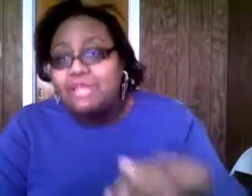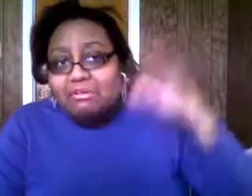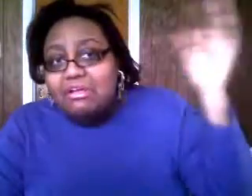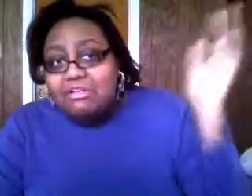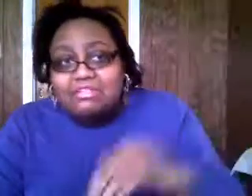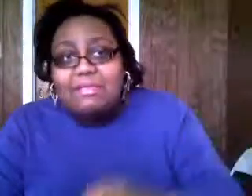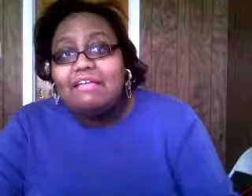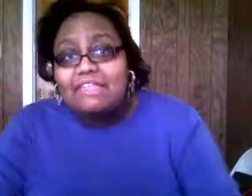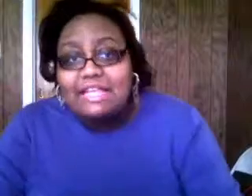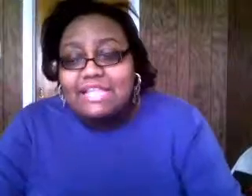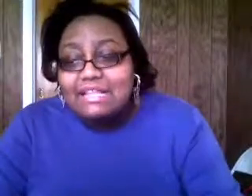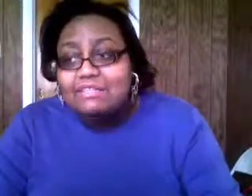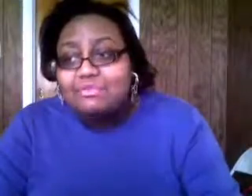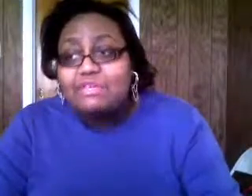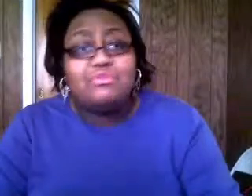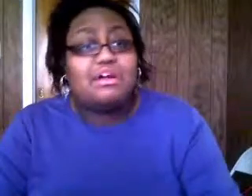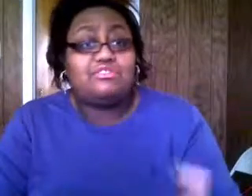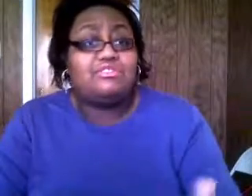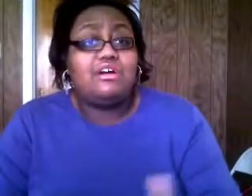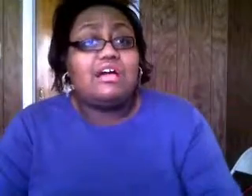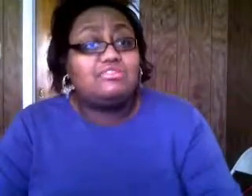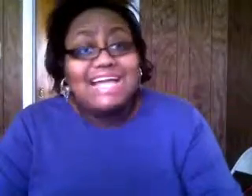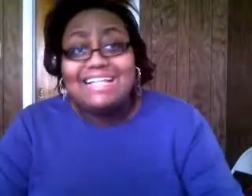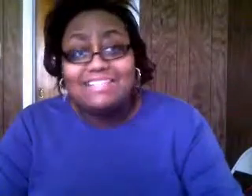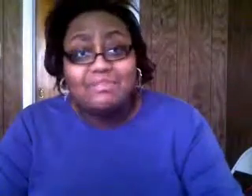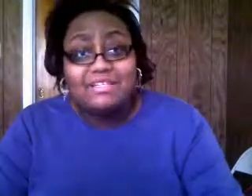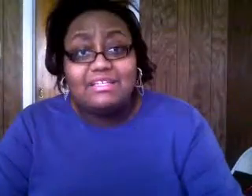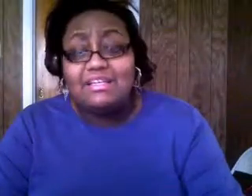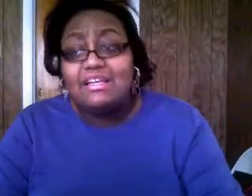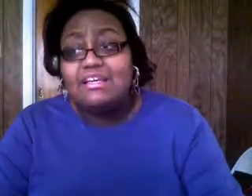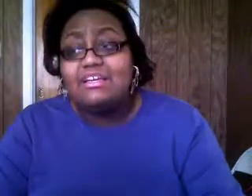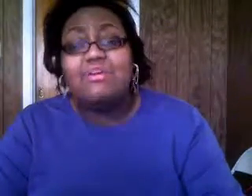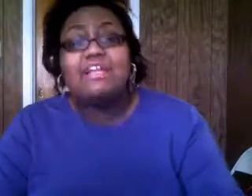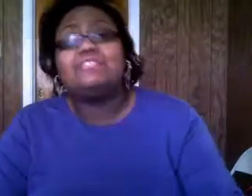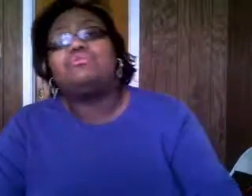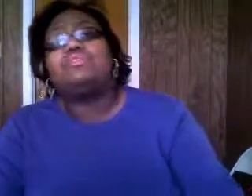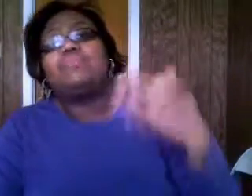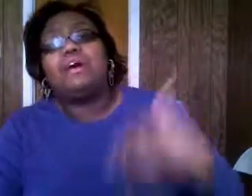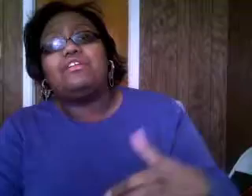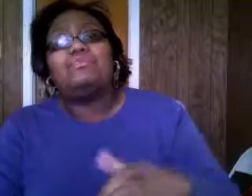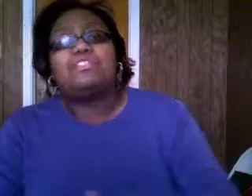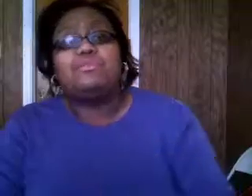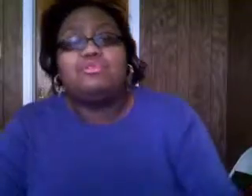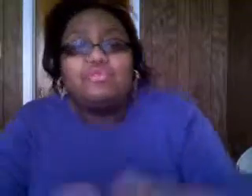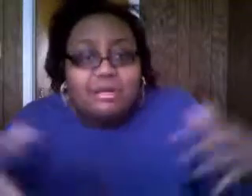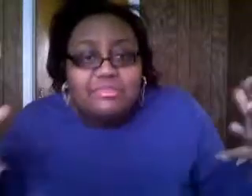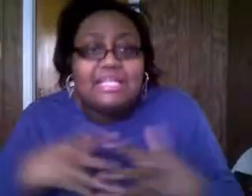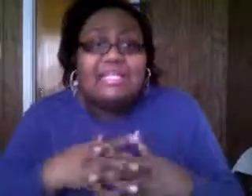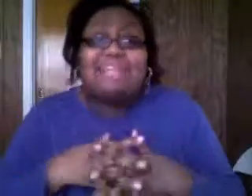well somebody else got shot this week aren't you tired of talking about that okay so do something about it you as a community you come together having